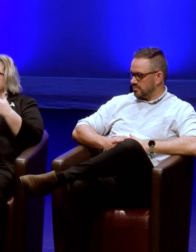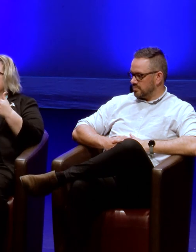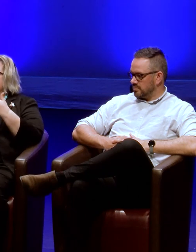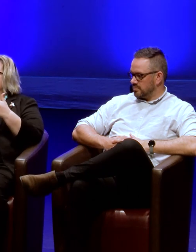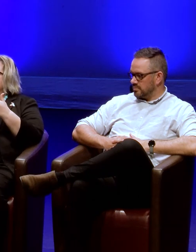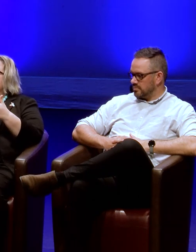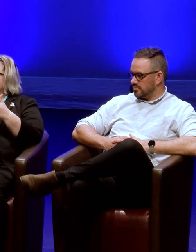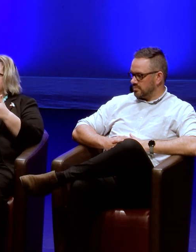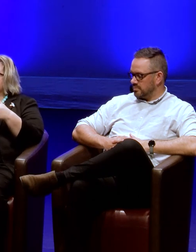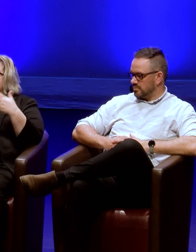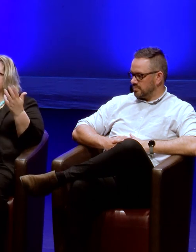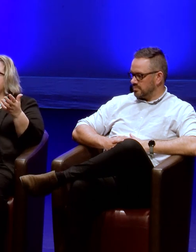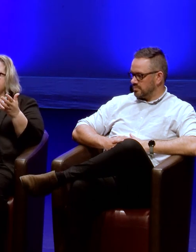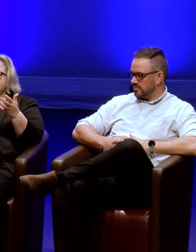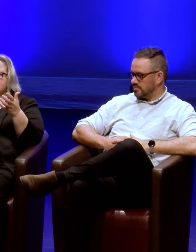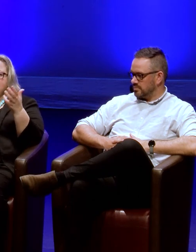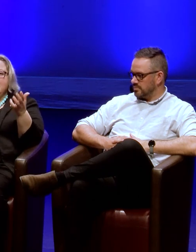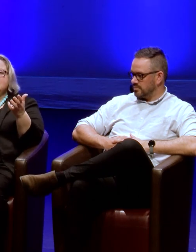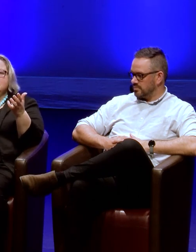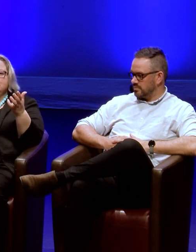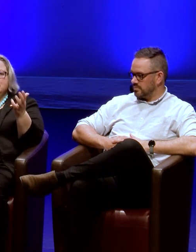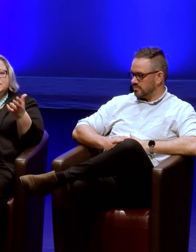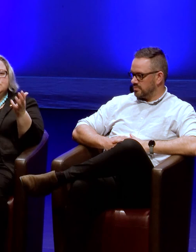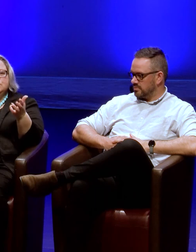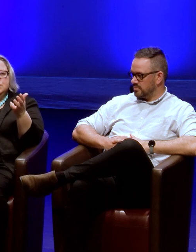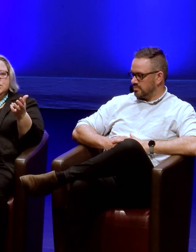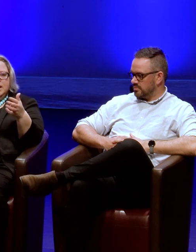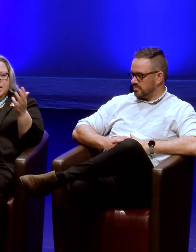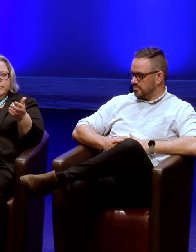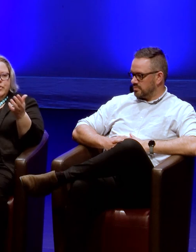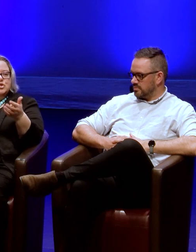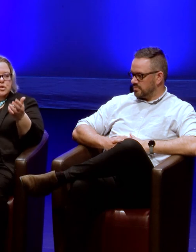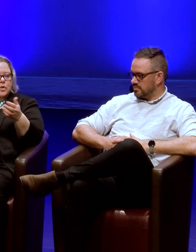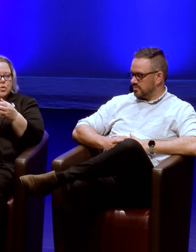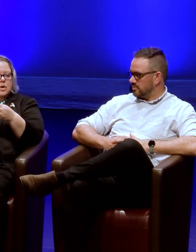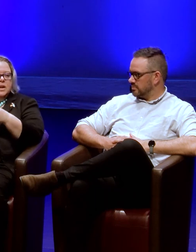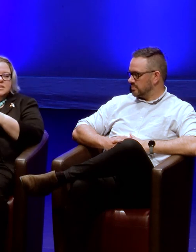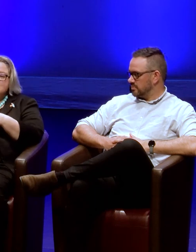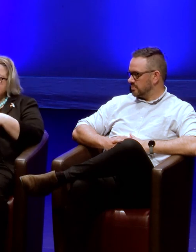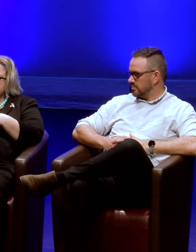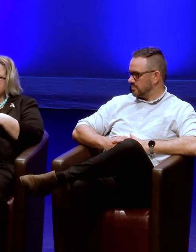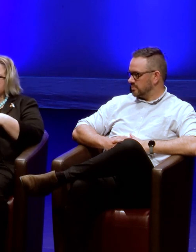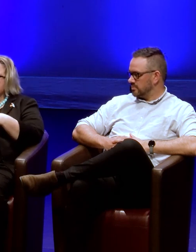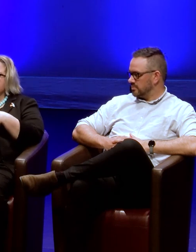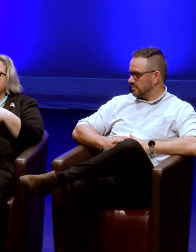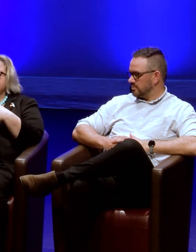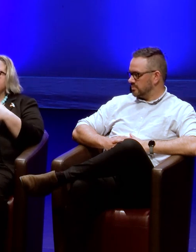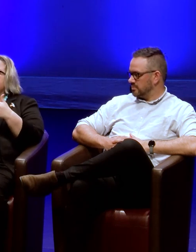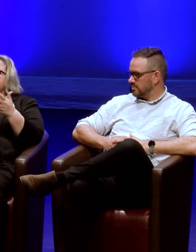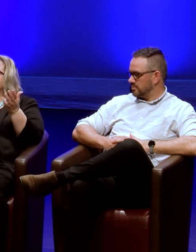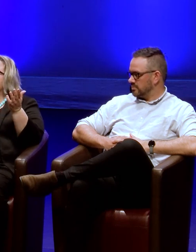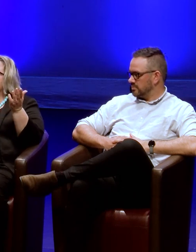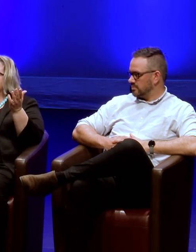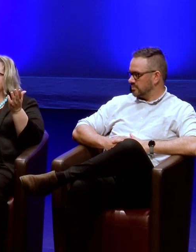It was really challenging. They also had this amazing personal version of it called Collectish, which